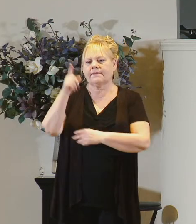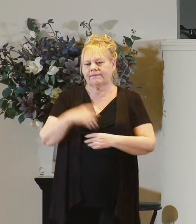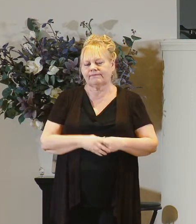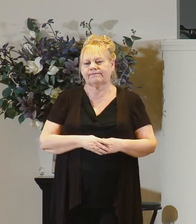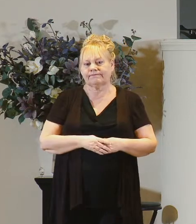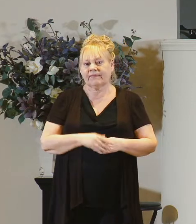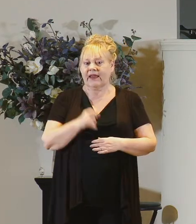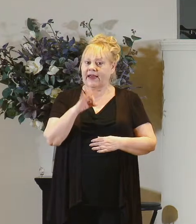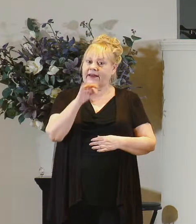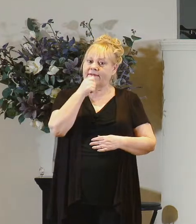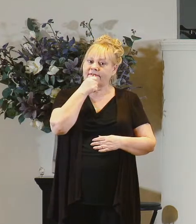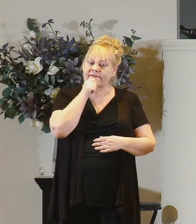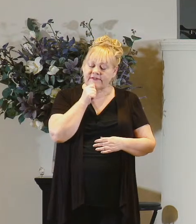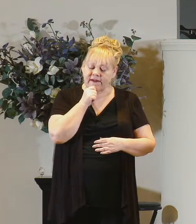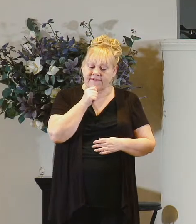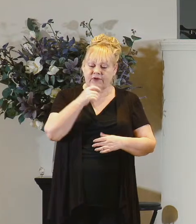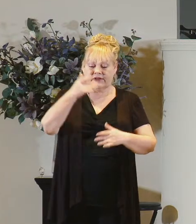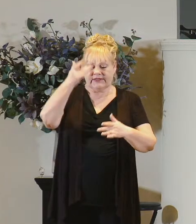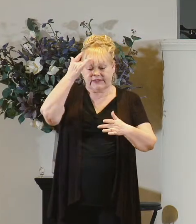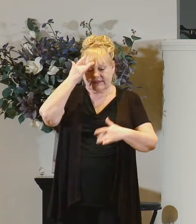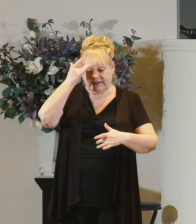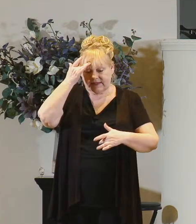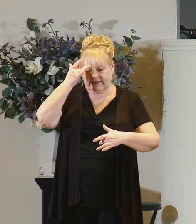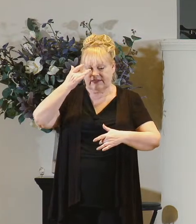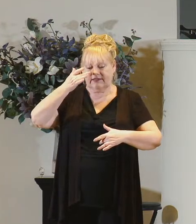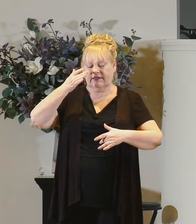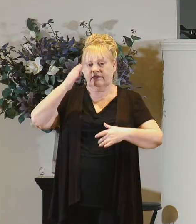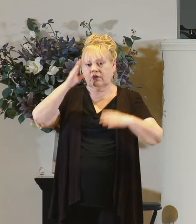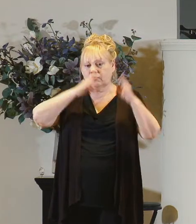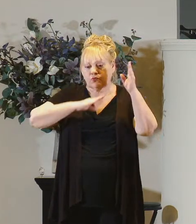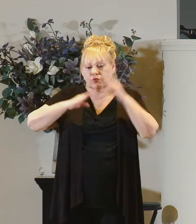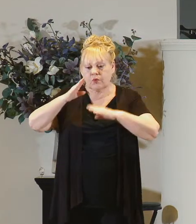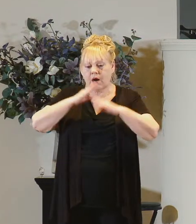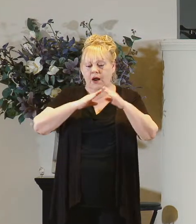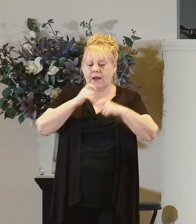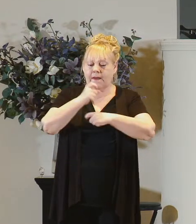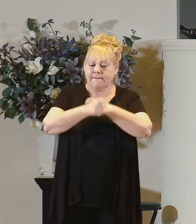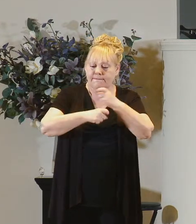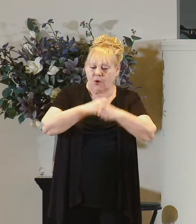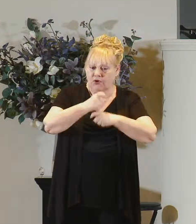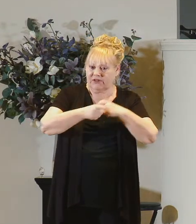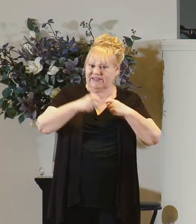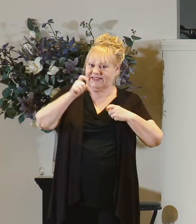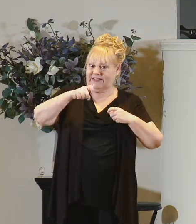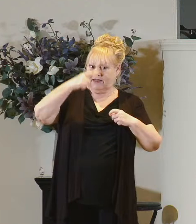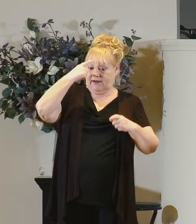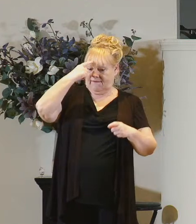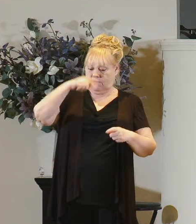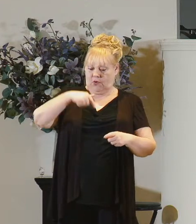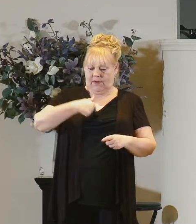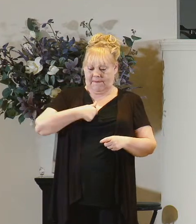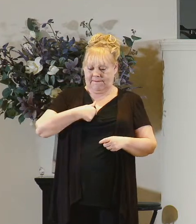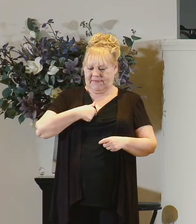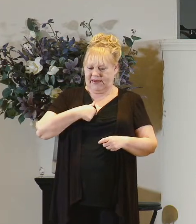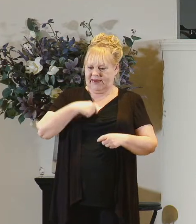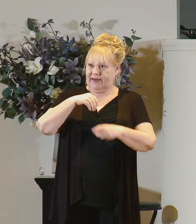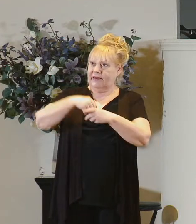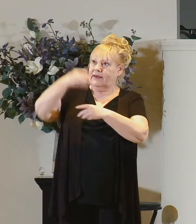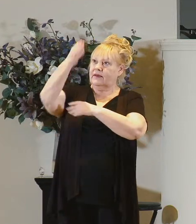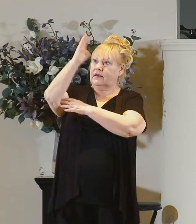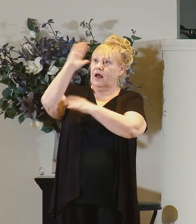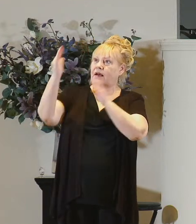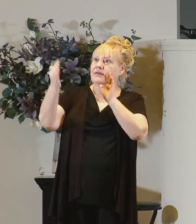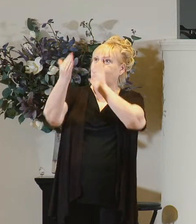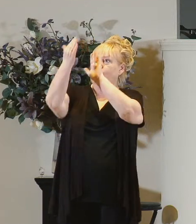and if suffering and sickness and trial and persecution is necessary for me to be in god's